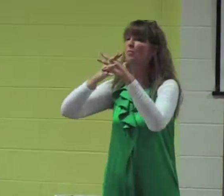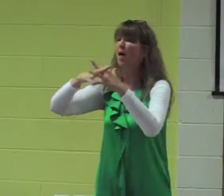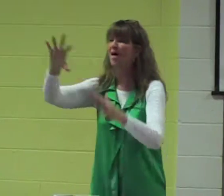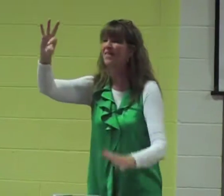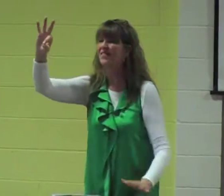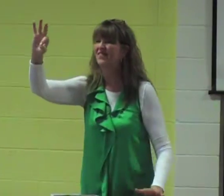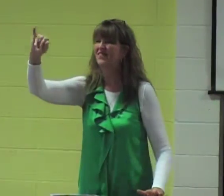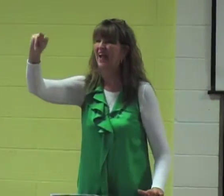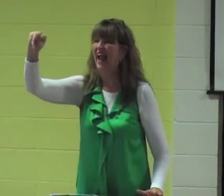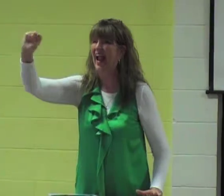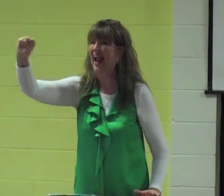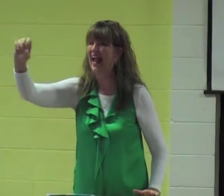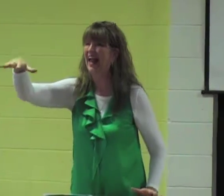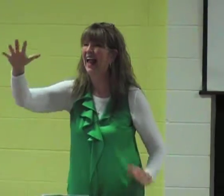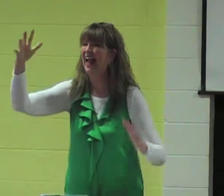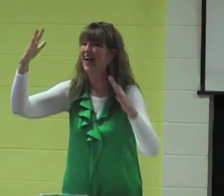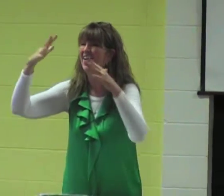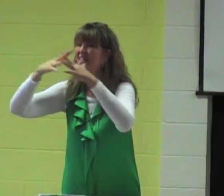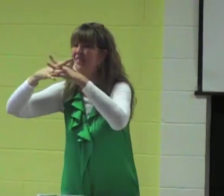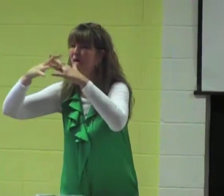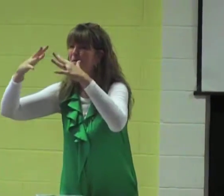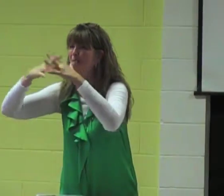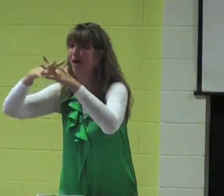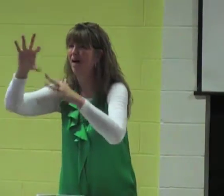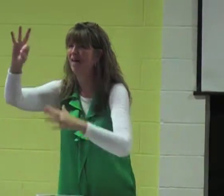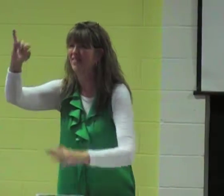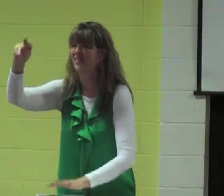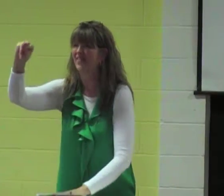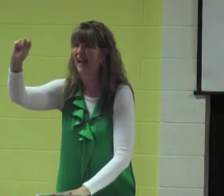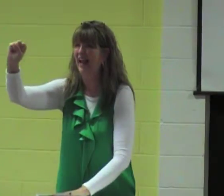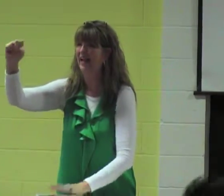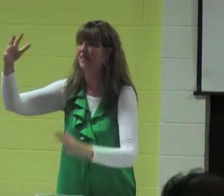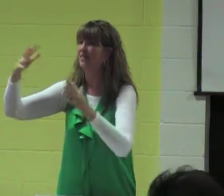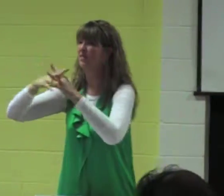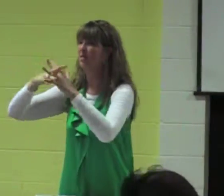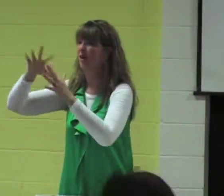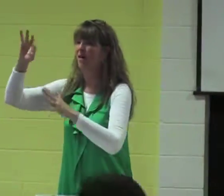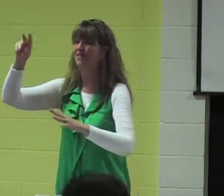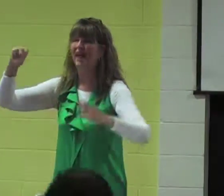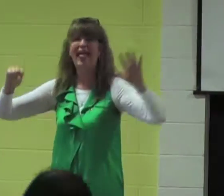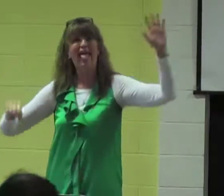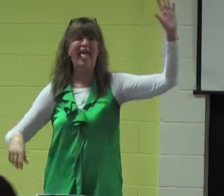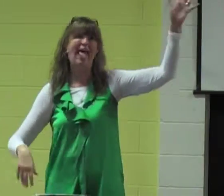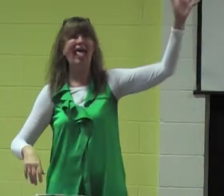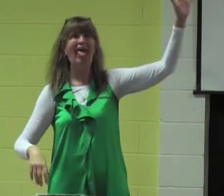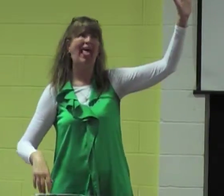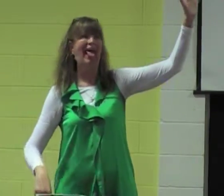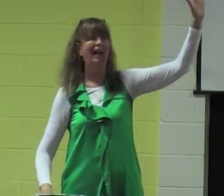Okay, I got a football story. became football fans. Football story.